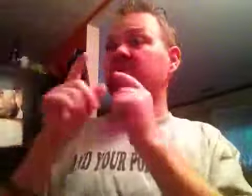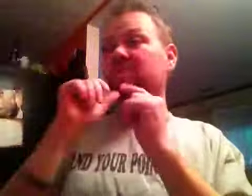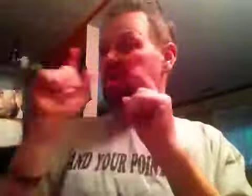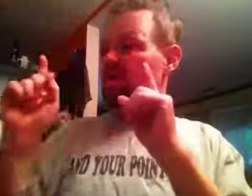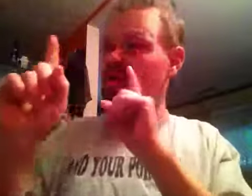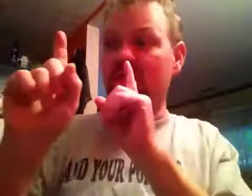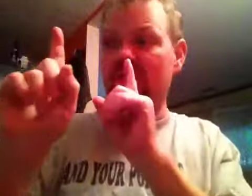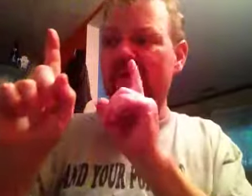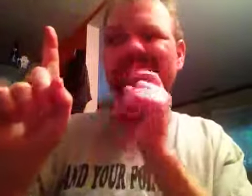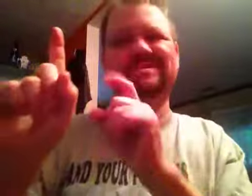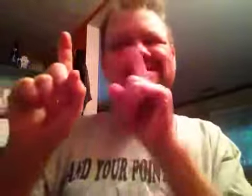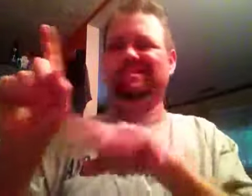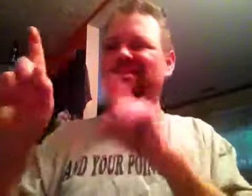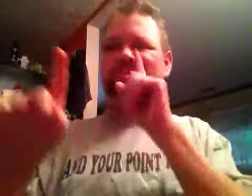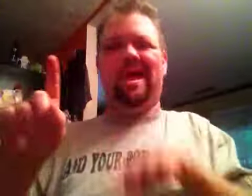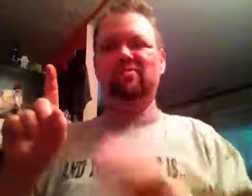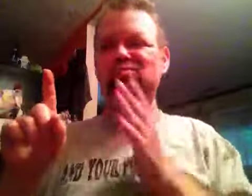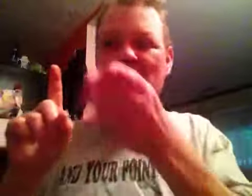it's going the left